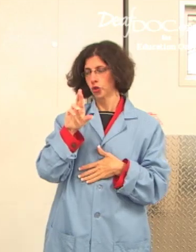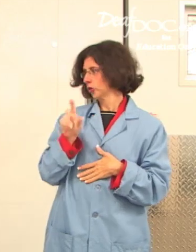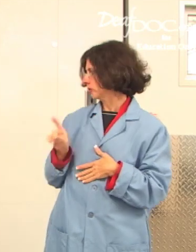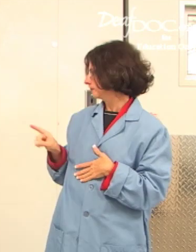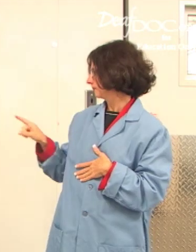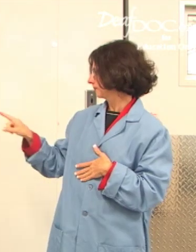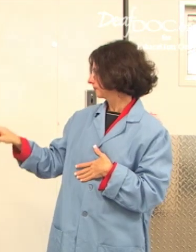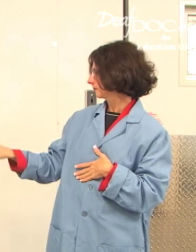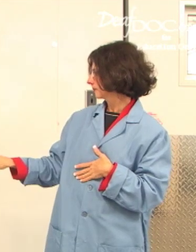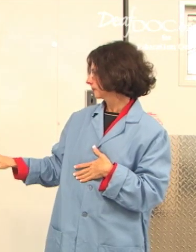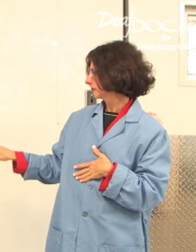filter.